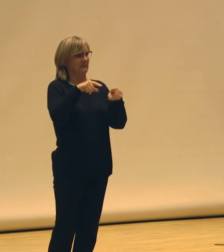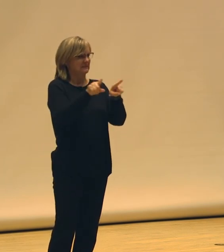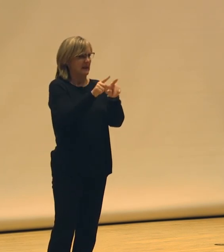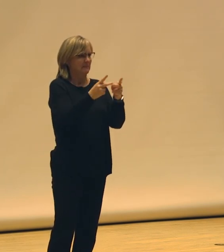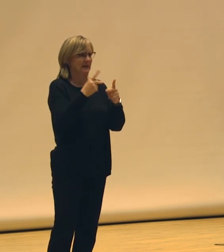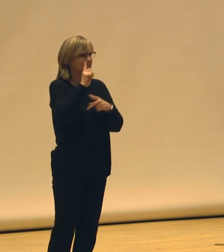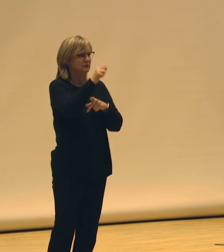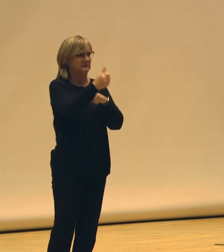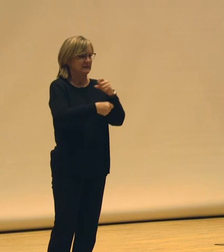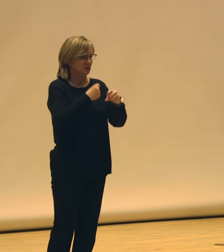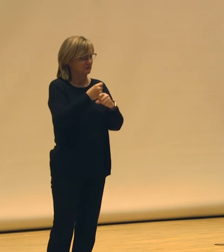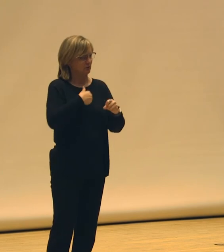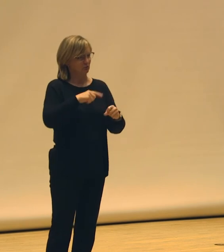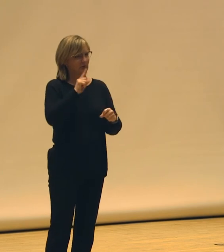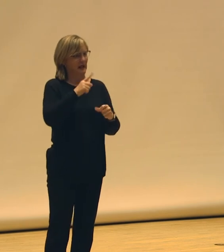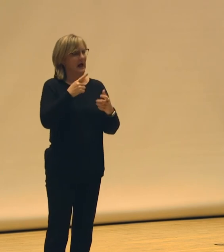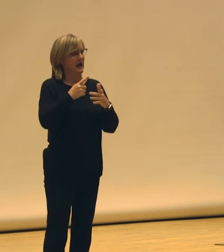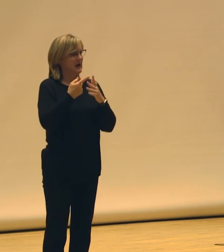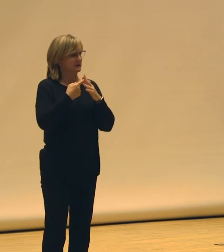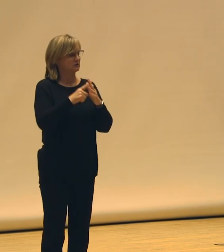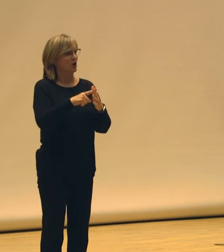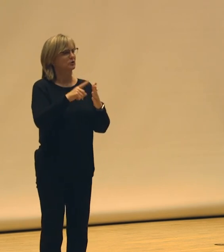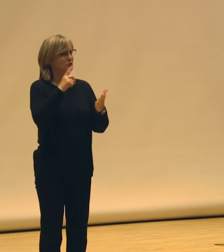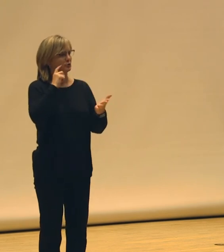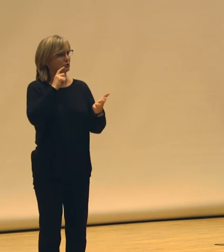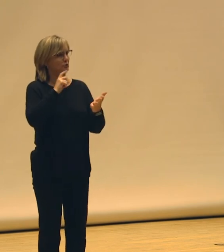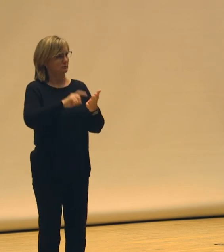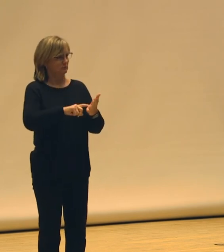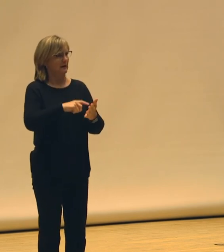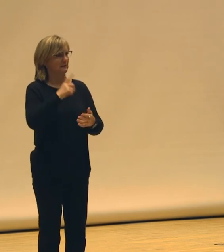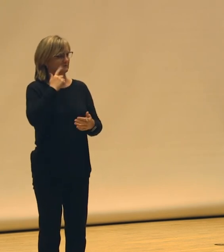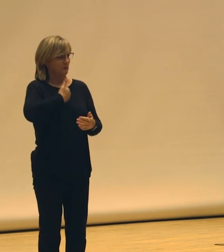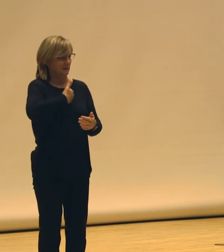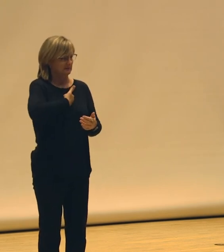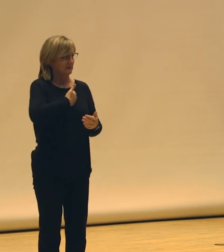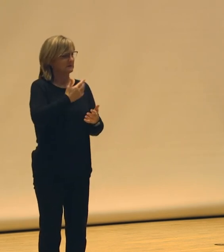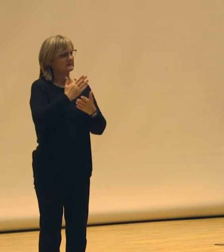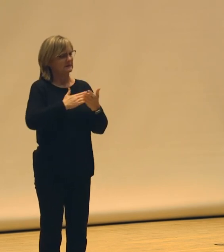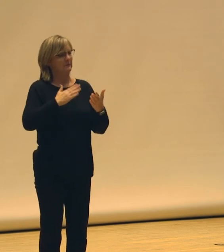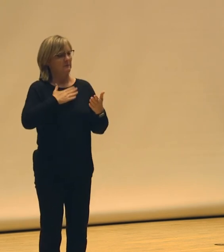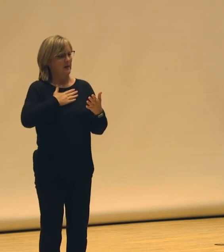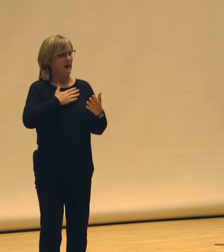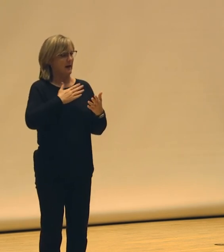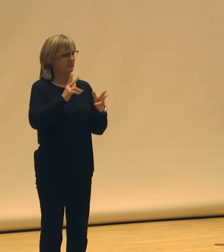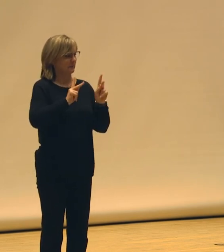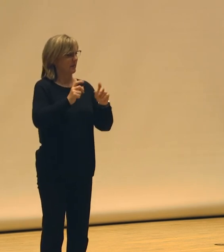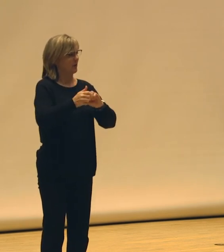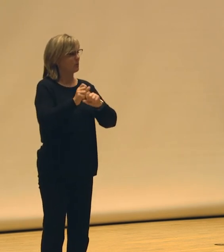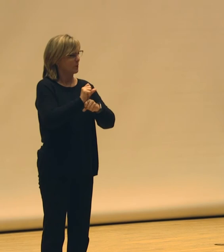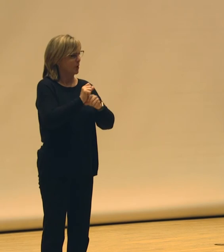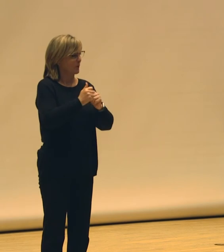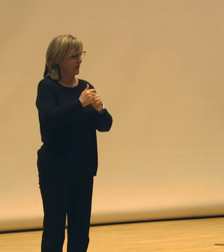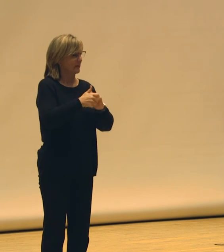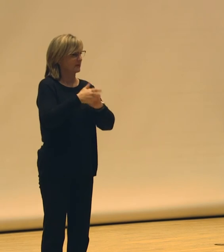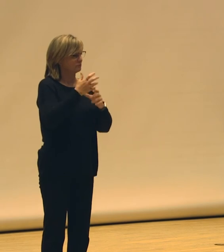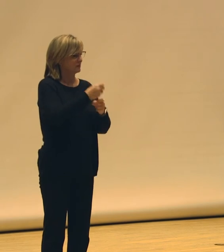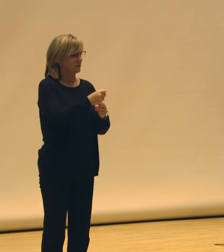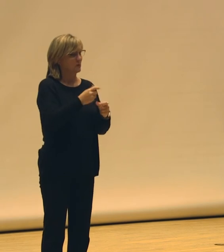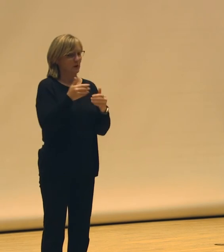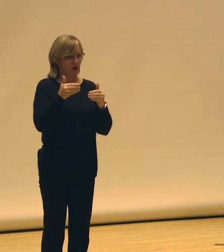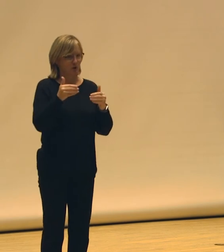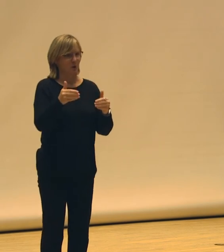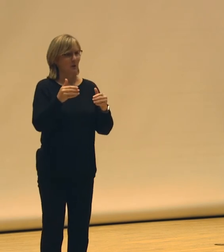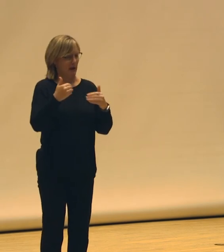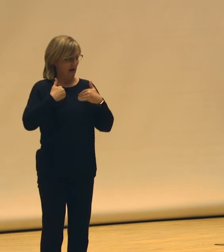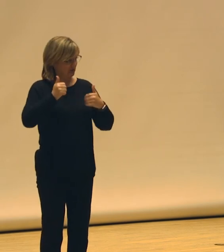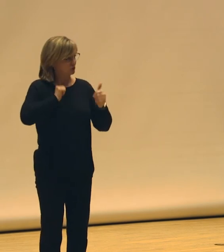And I started to really embrace that and acknowledge for myself and maybe with some of my trusted collaborators. Okay, we're going to put this on stage. We